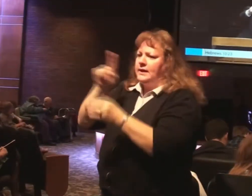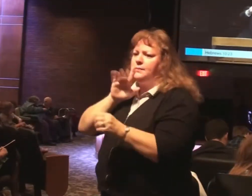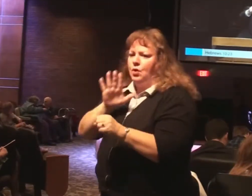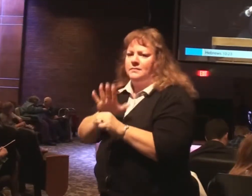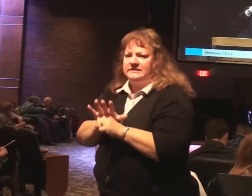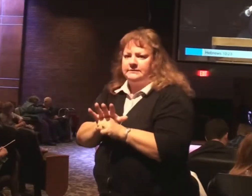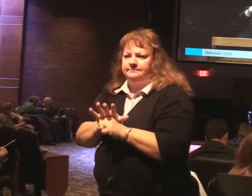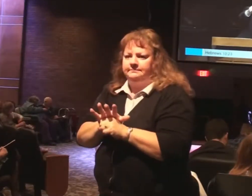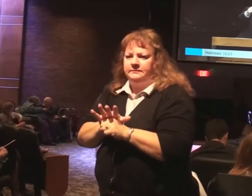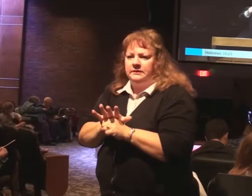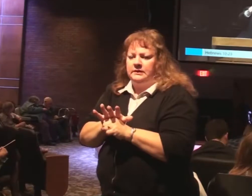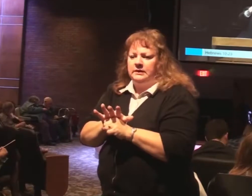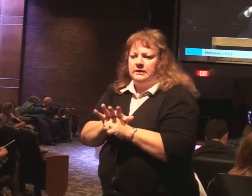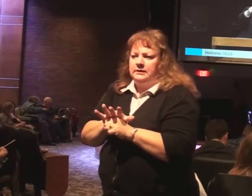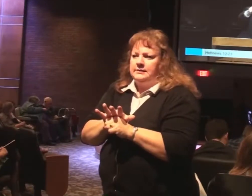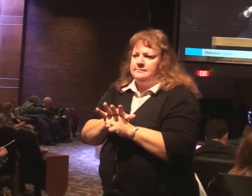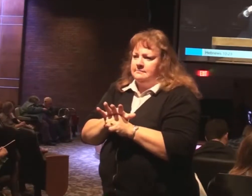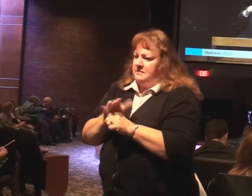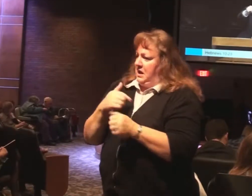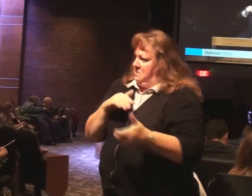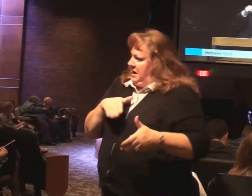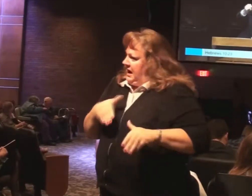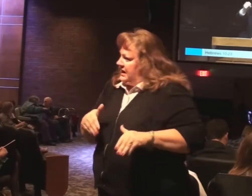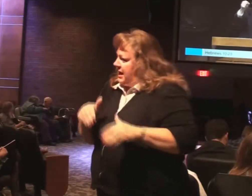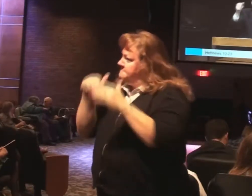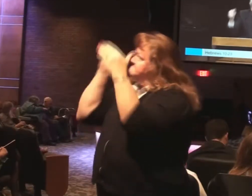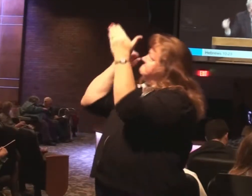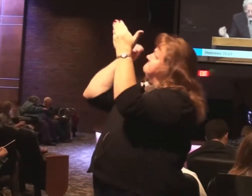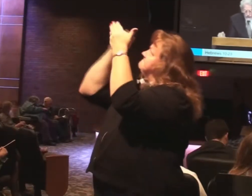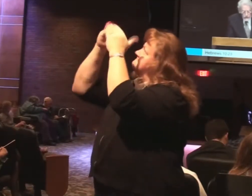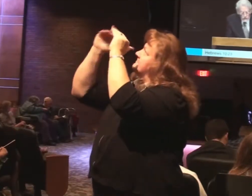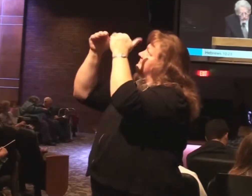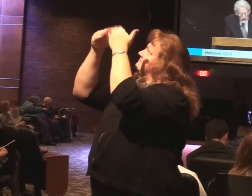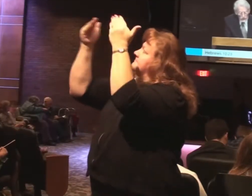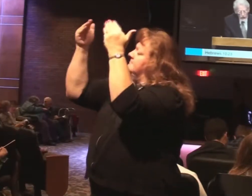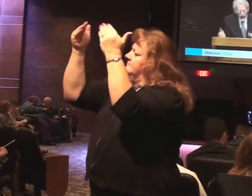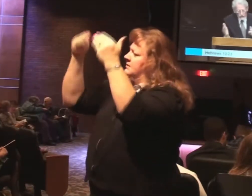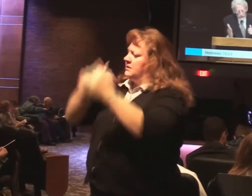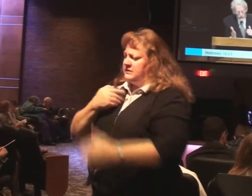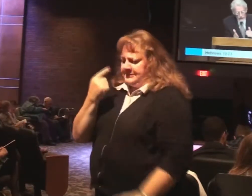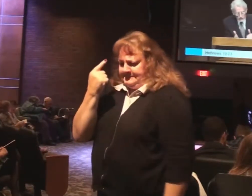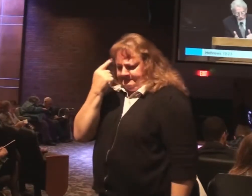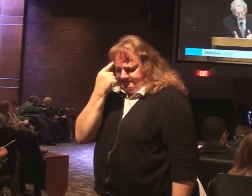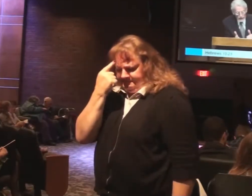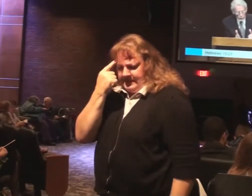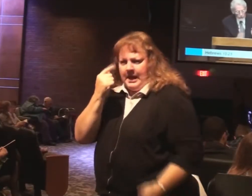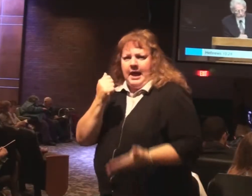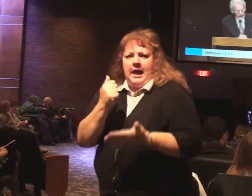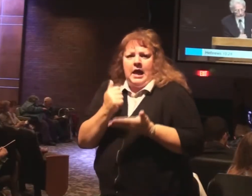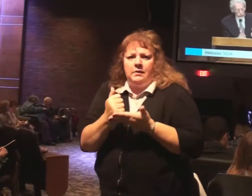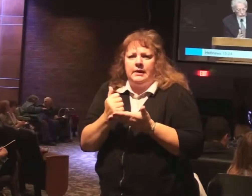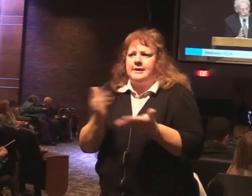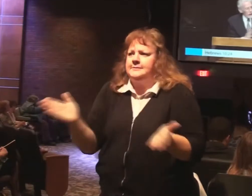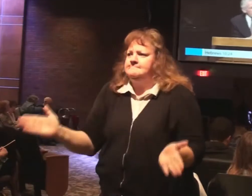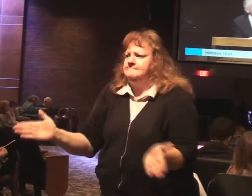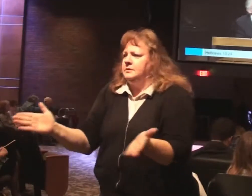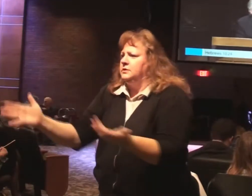And I will reach that ultimate goal. Let us consider how to stimulate one another to love and good